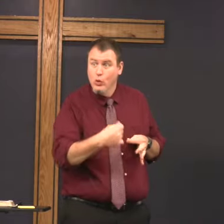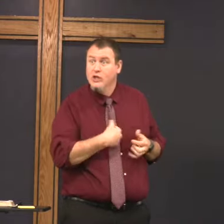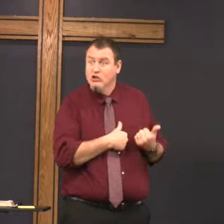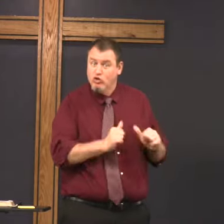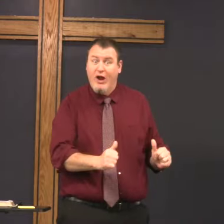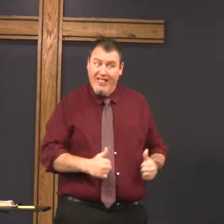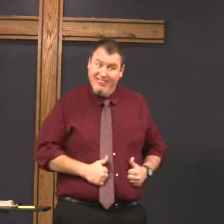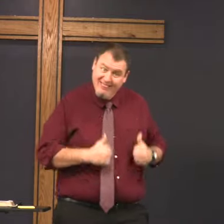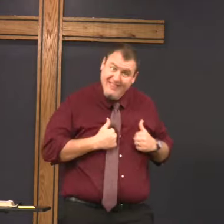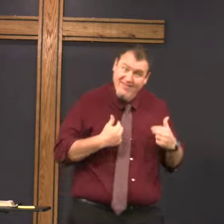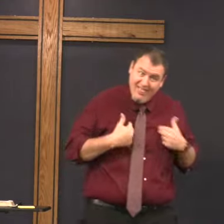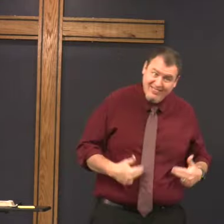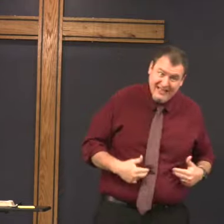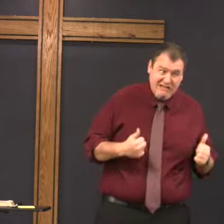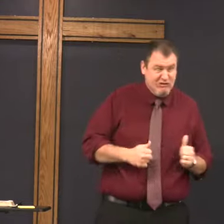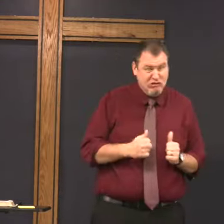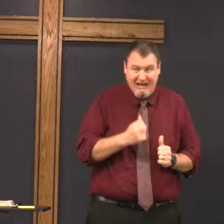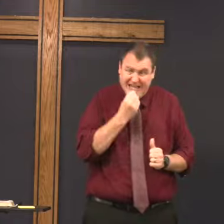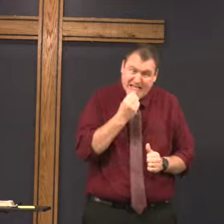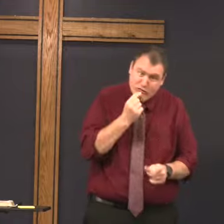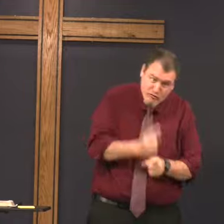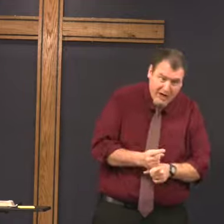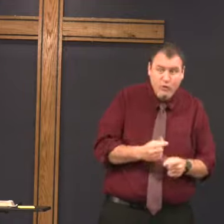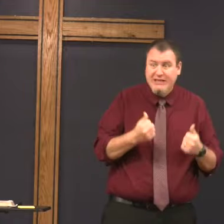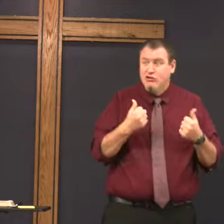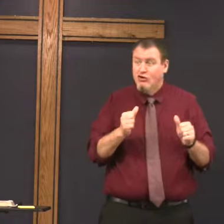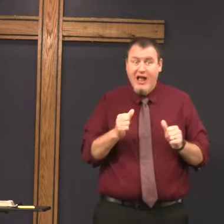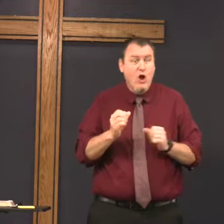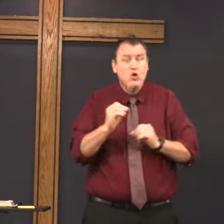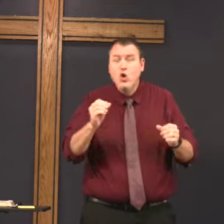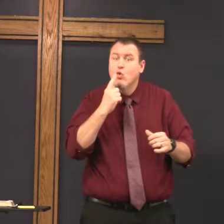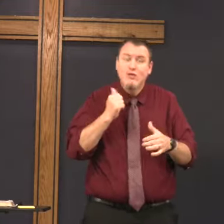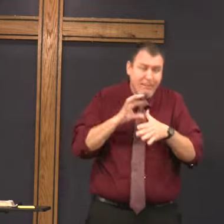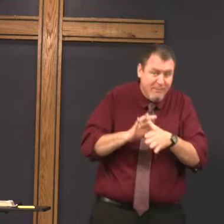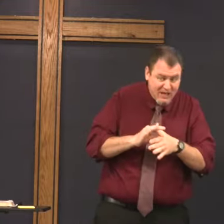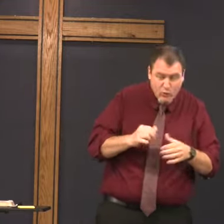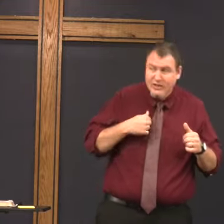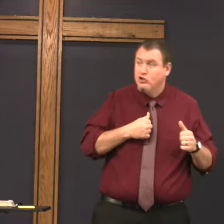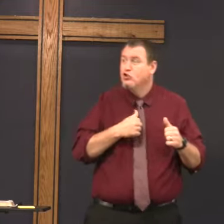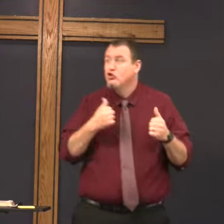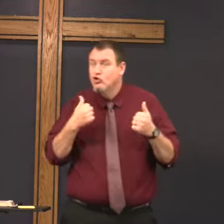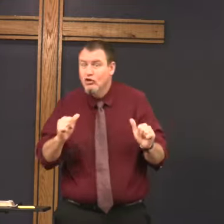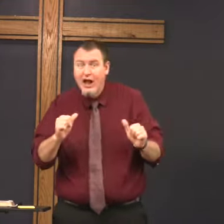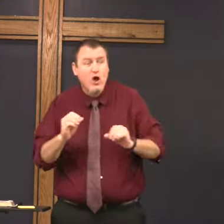We can try to live healthy lives, eat right, no red meat,